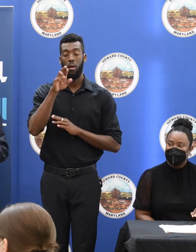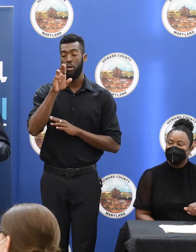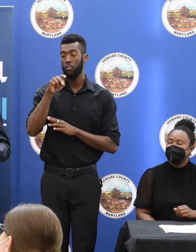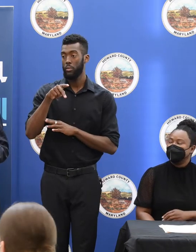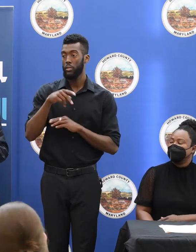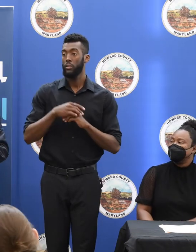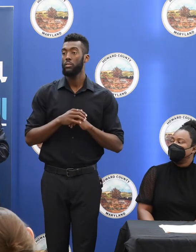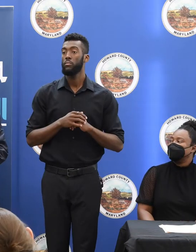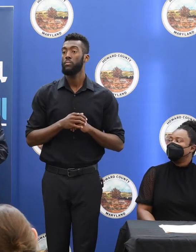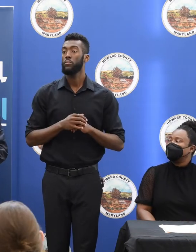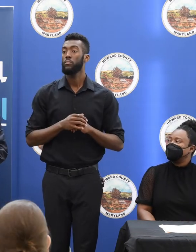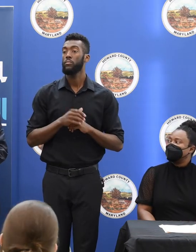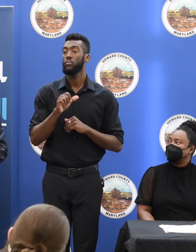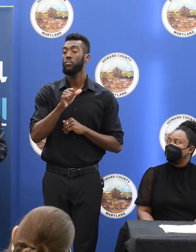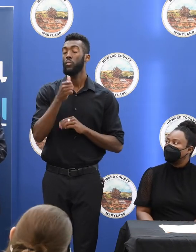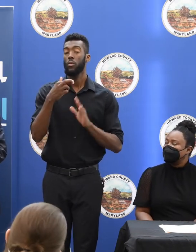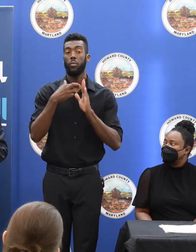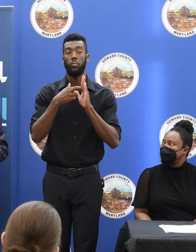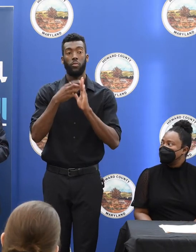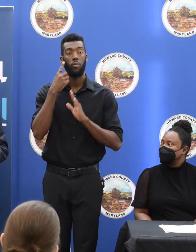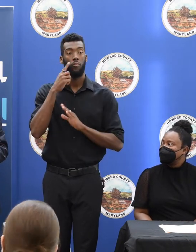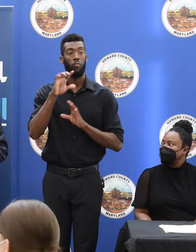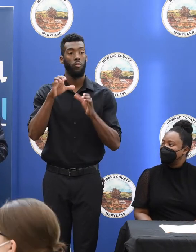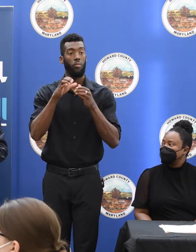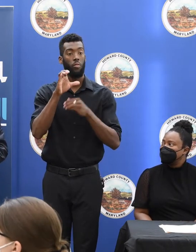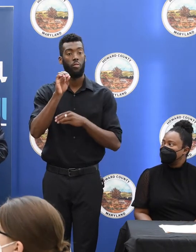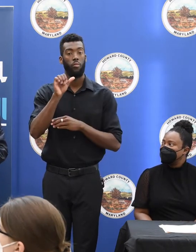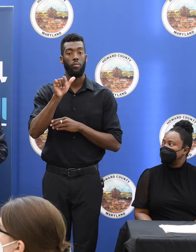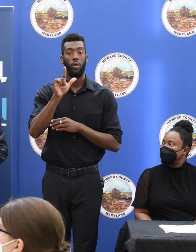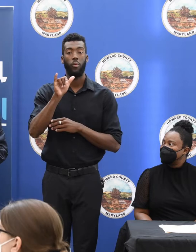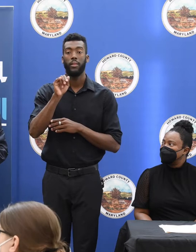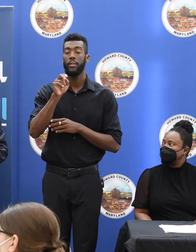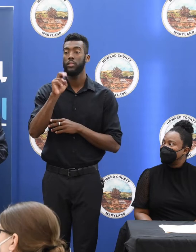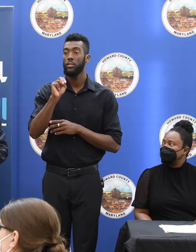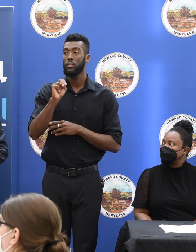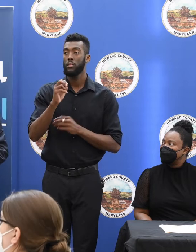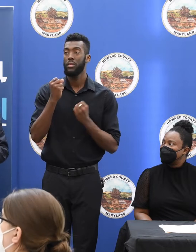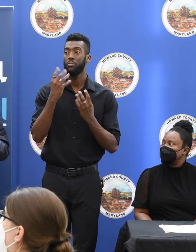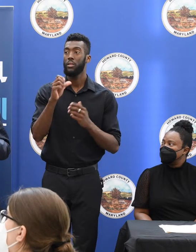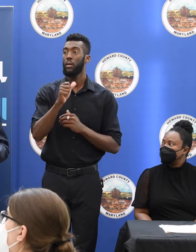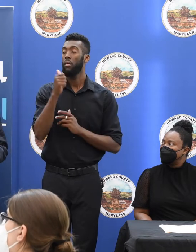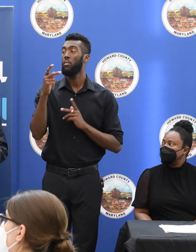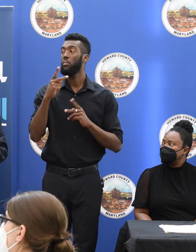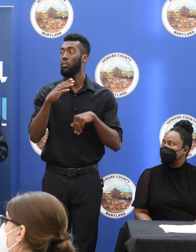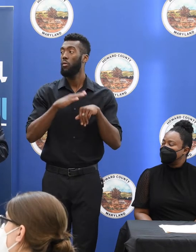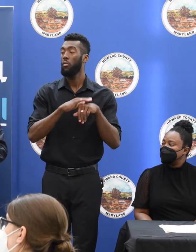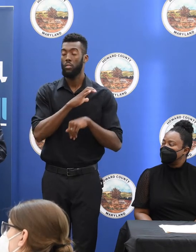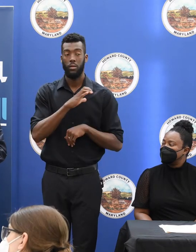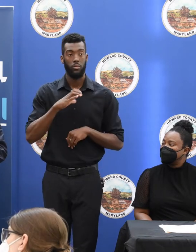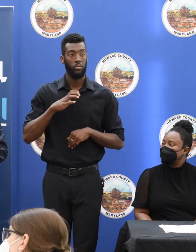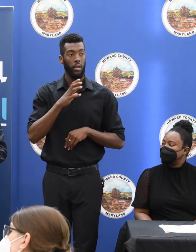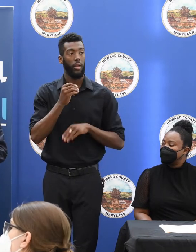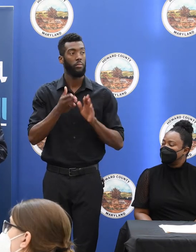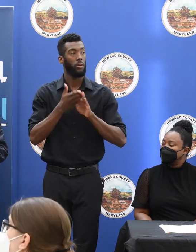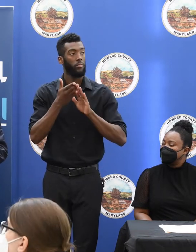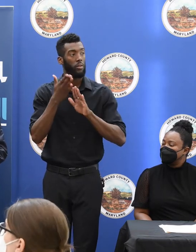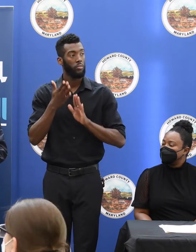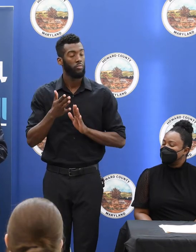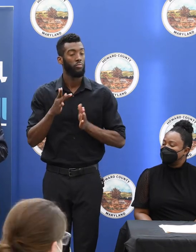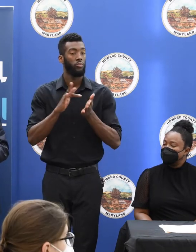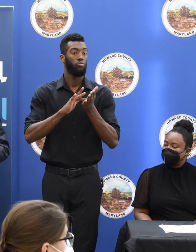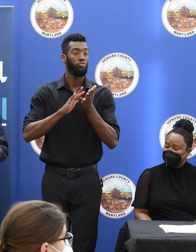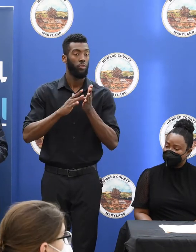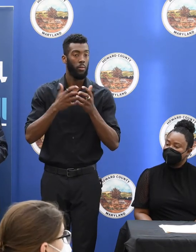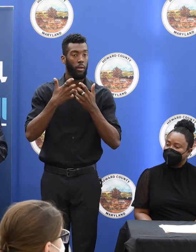represents our coalition. And there are many other great people on that council, as well as manufacturers, drug manufacturer